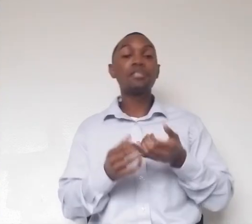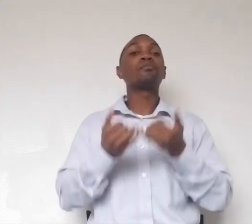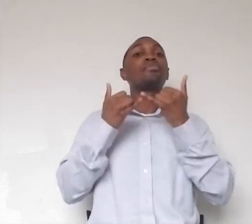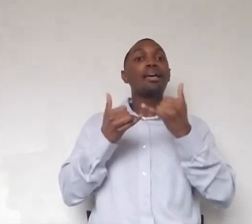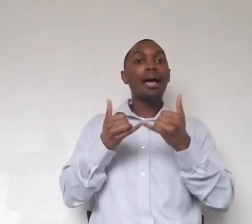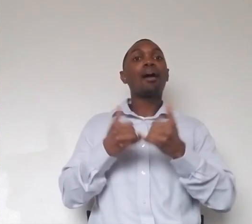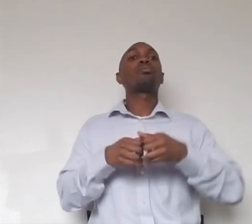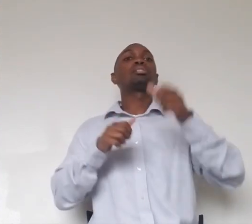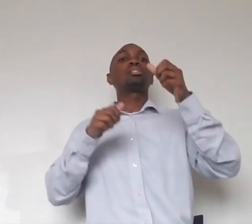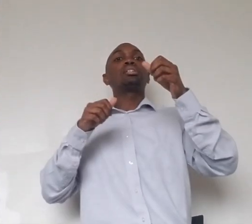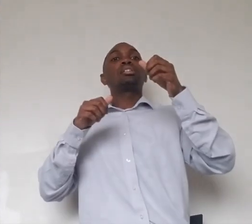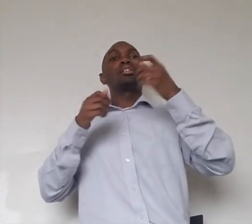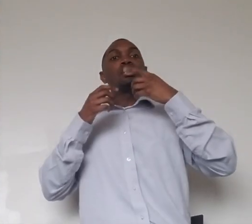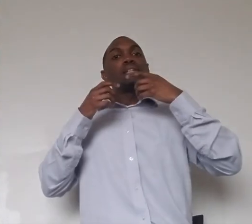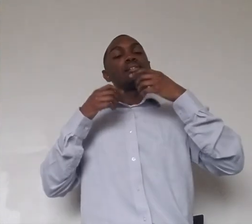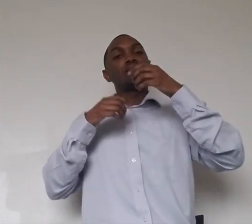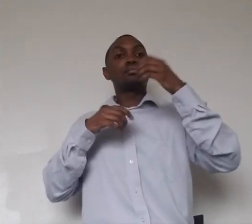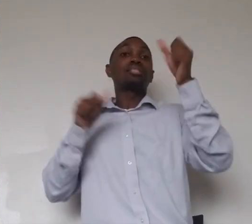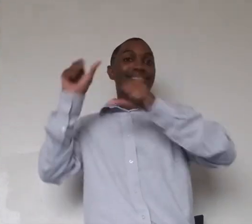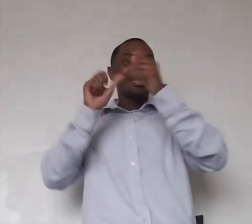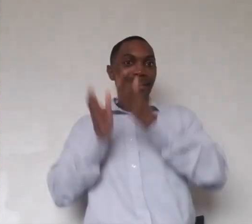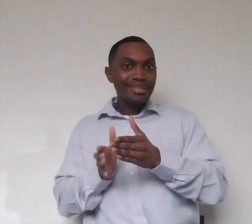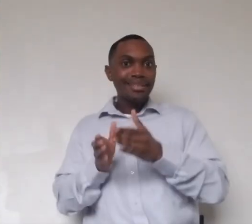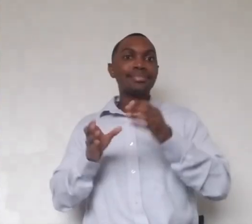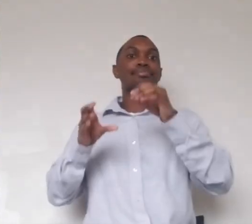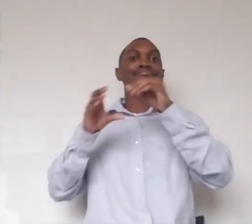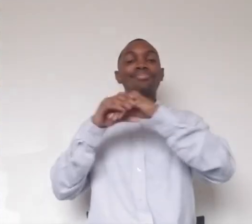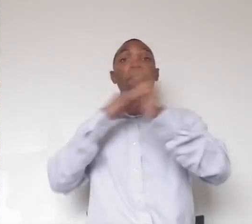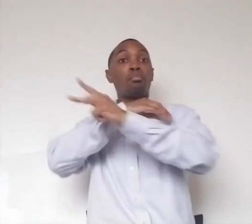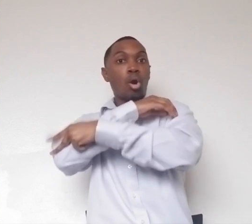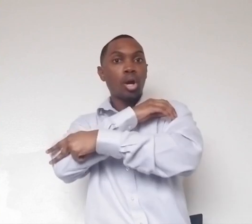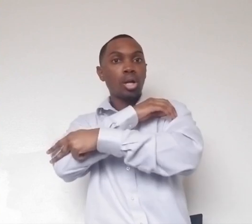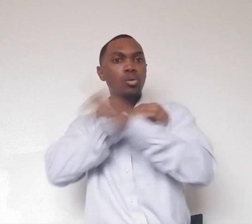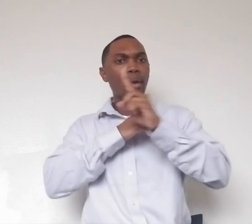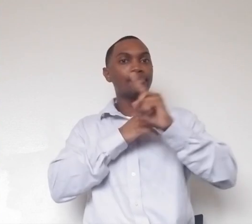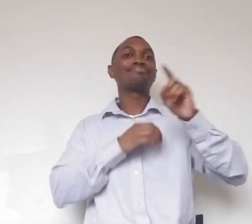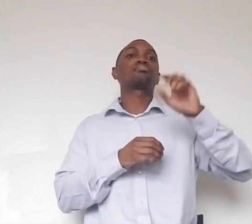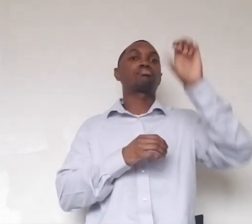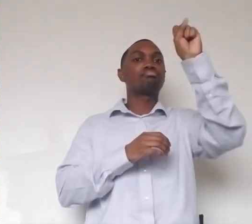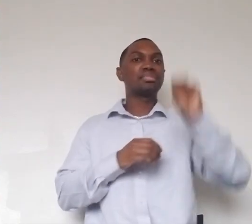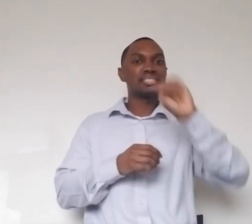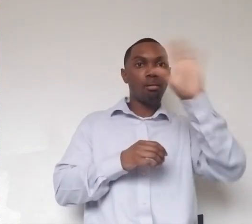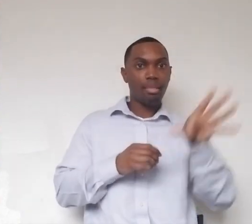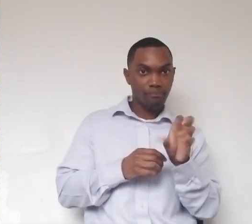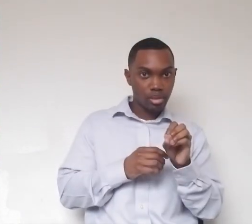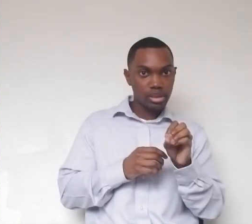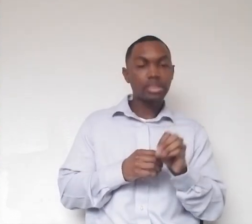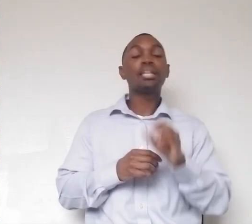Africa set up camera traps all over the park, um, hoping to snag photos of the animals that live in that area. And they're